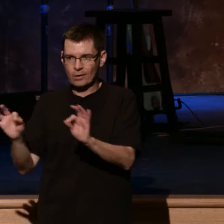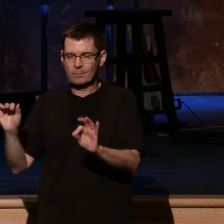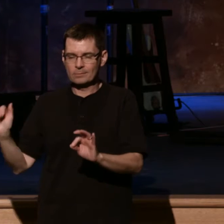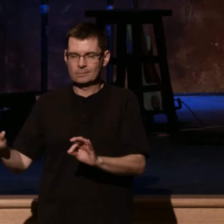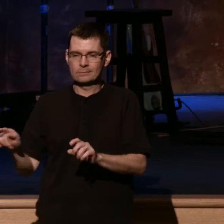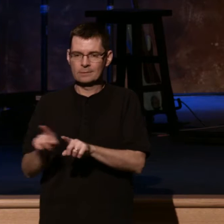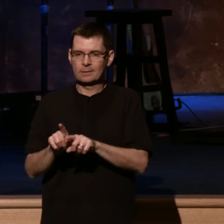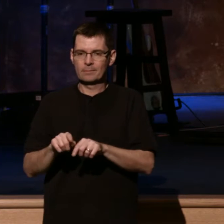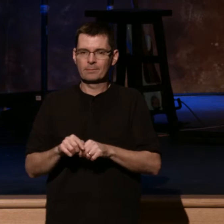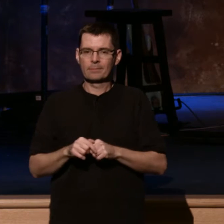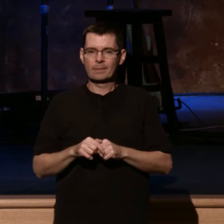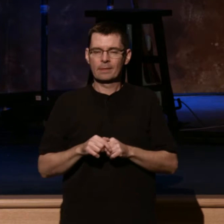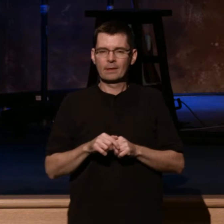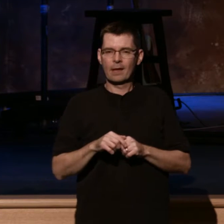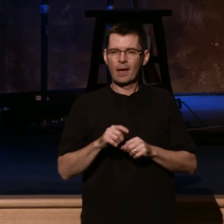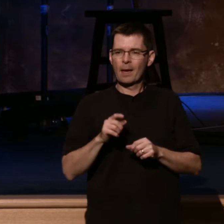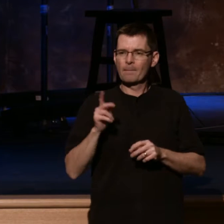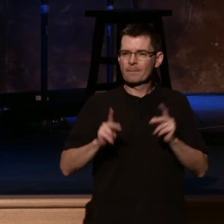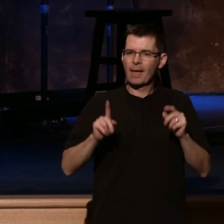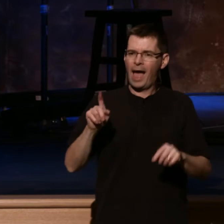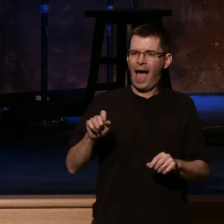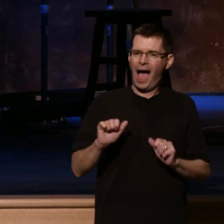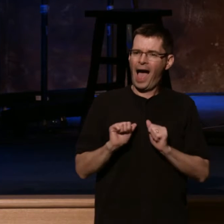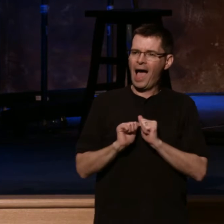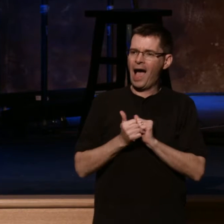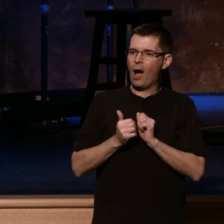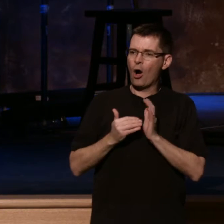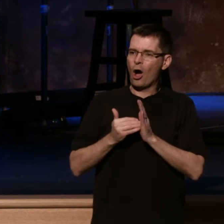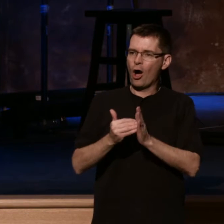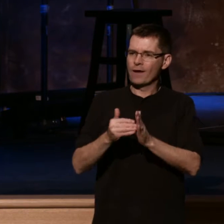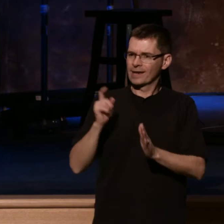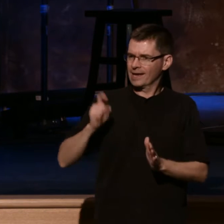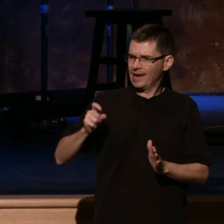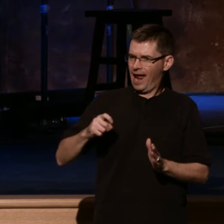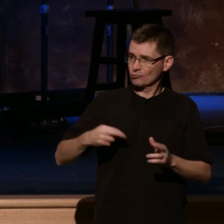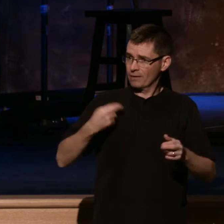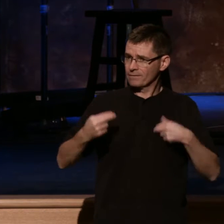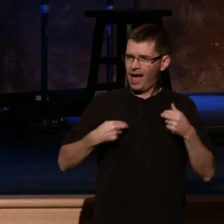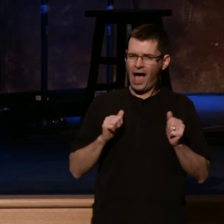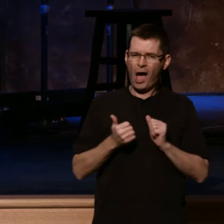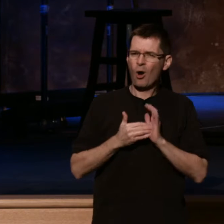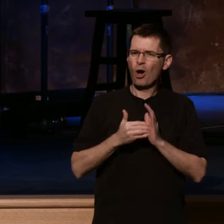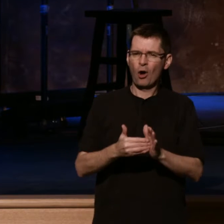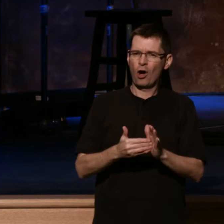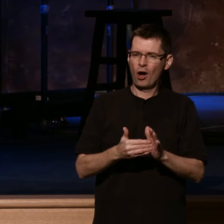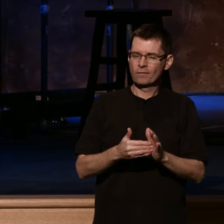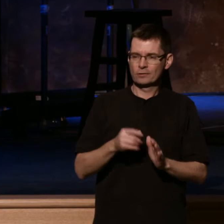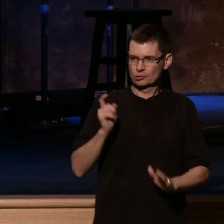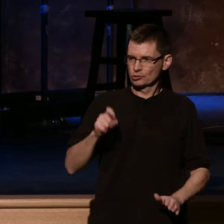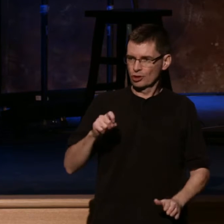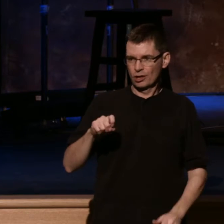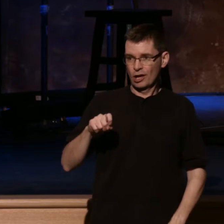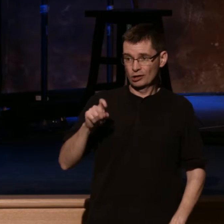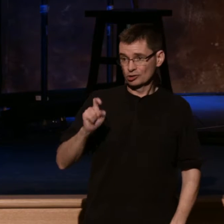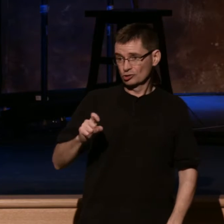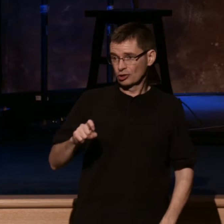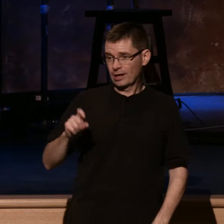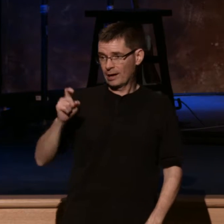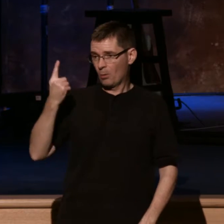how often do we need a revival? I would say basically once a generation. In Judges, it says of the Jewish people,